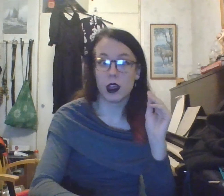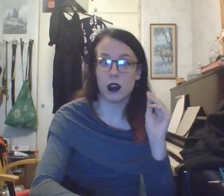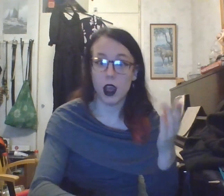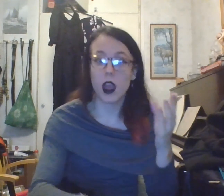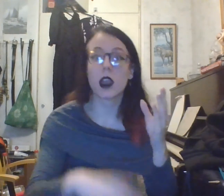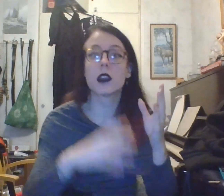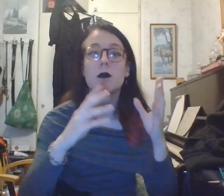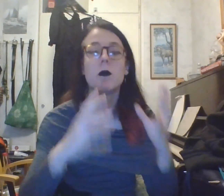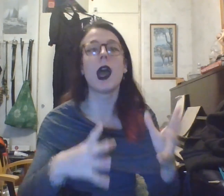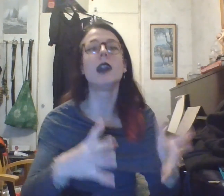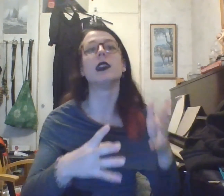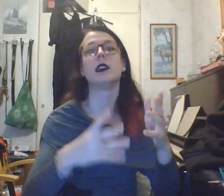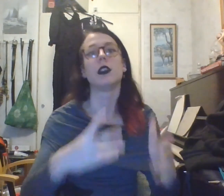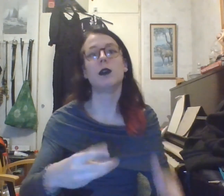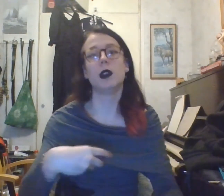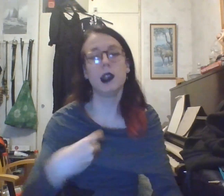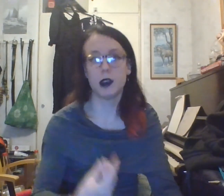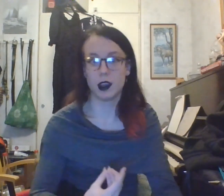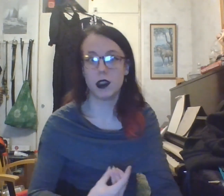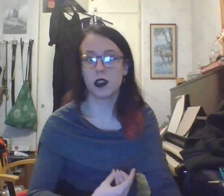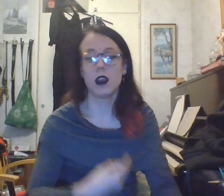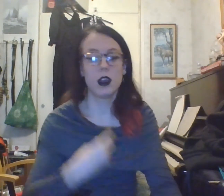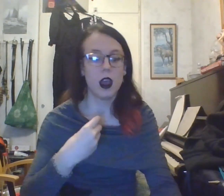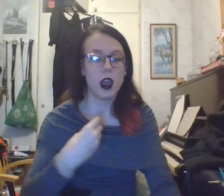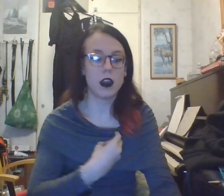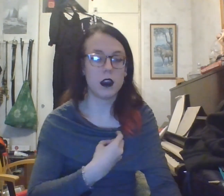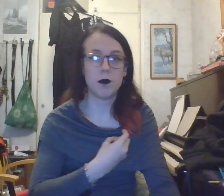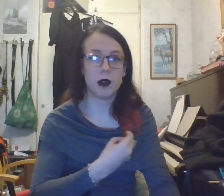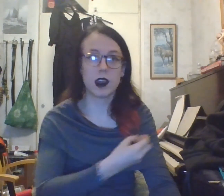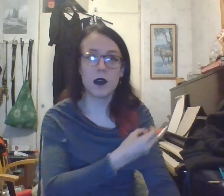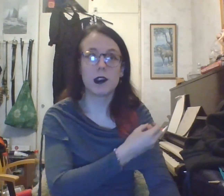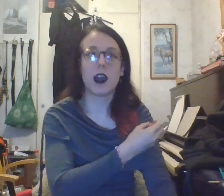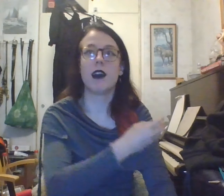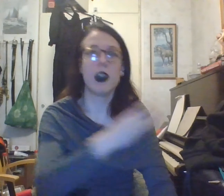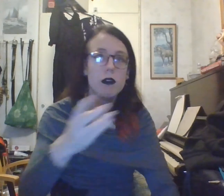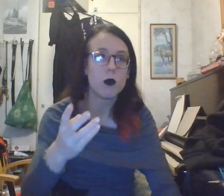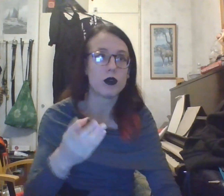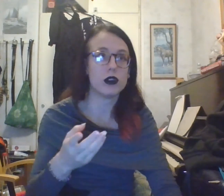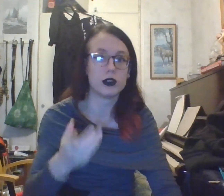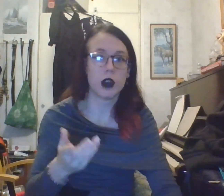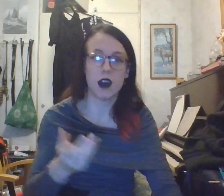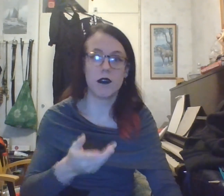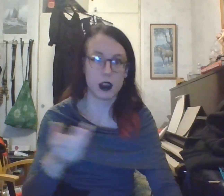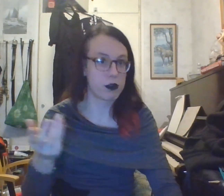expanding the human liberties and being able to have everyone to have expanded